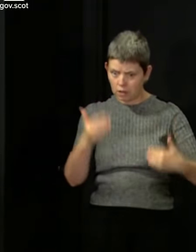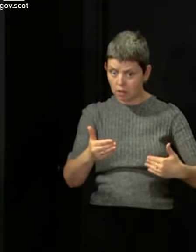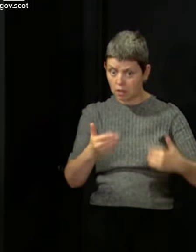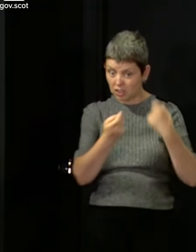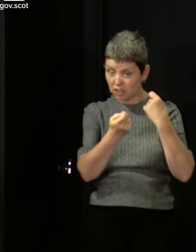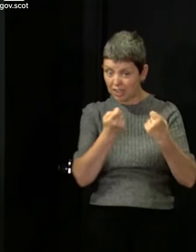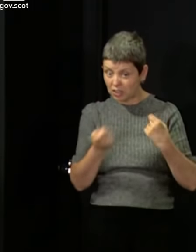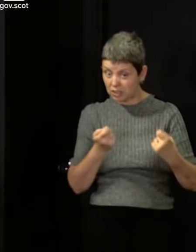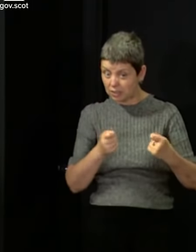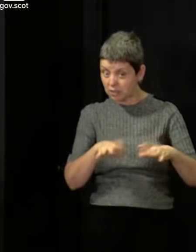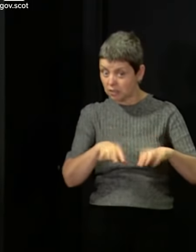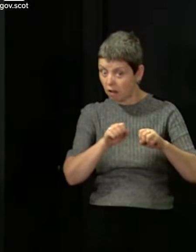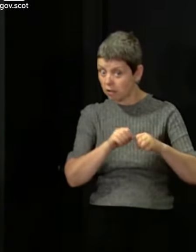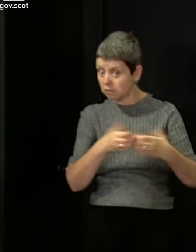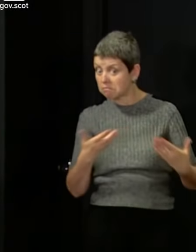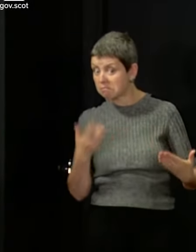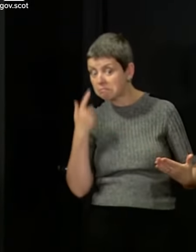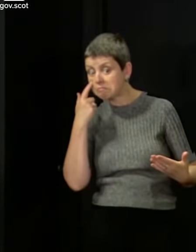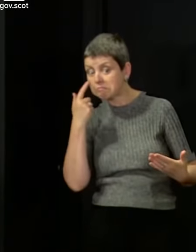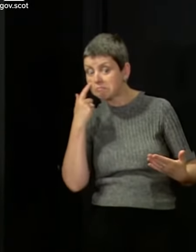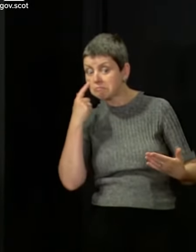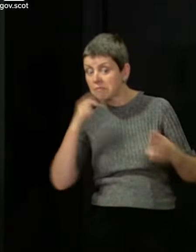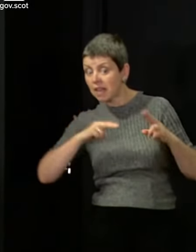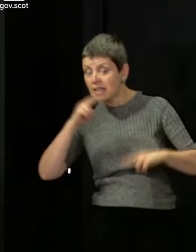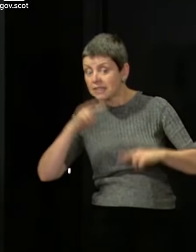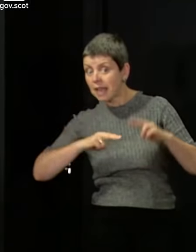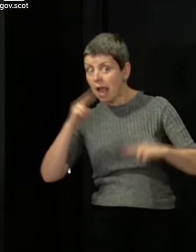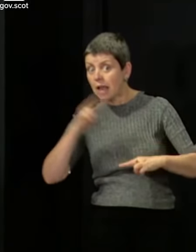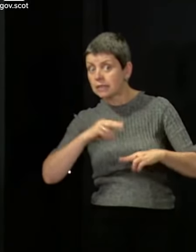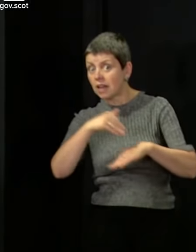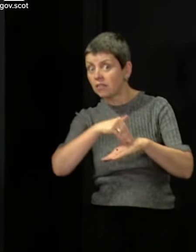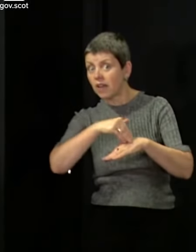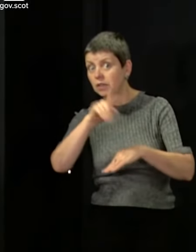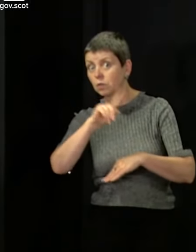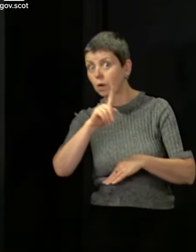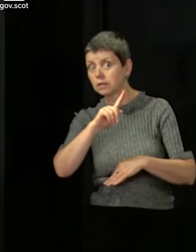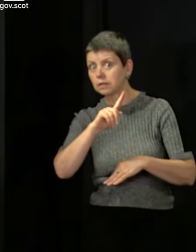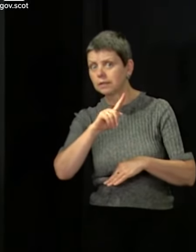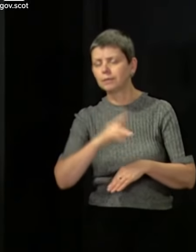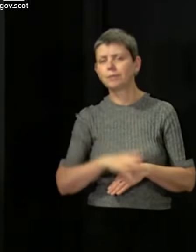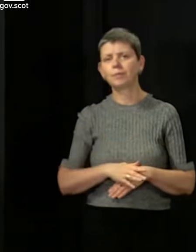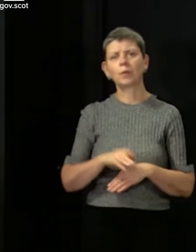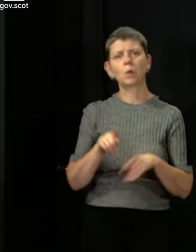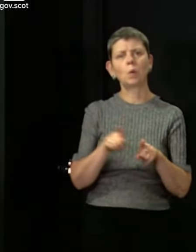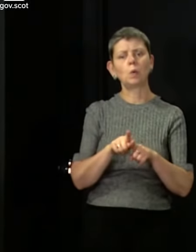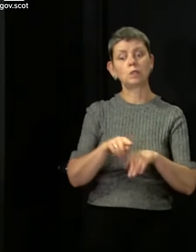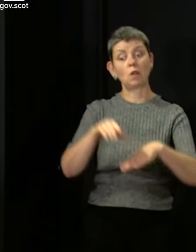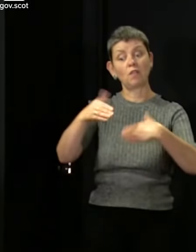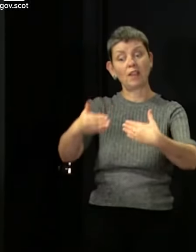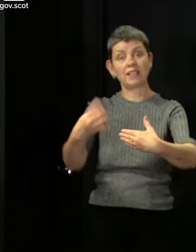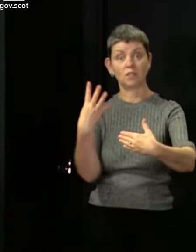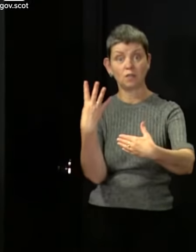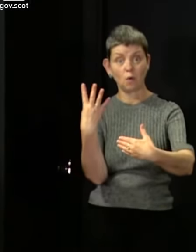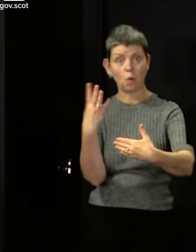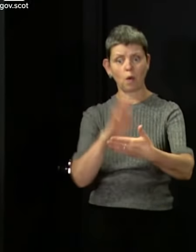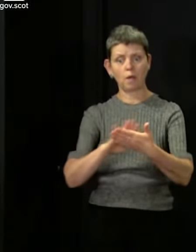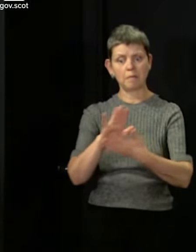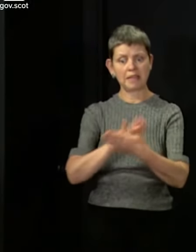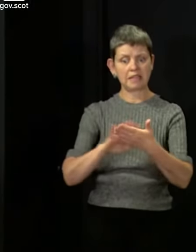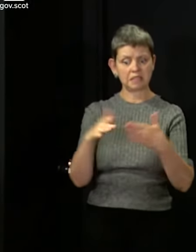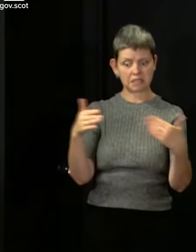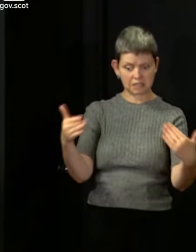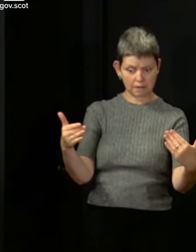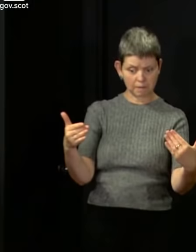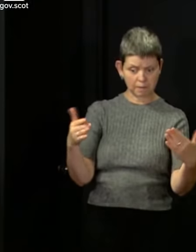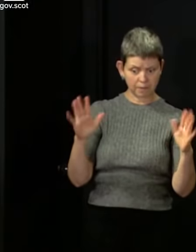those. And we also know that phase four requires us to reach a judgment that this is not the big